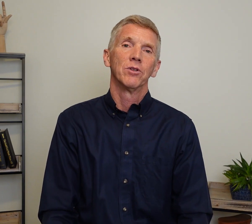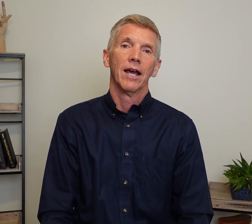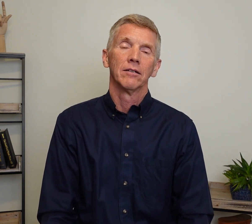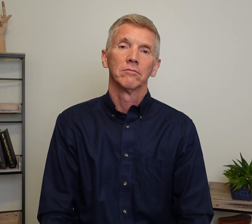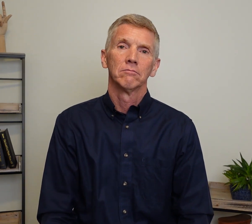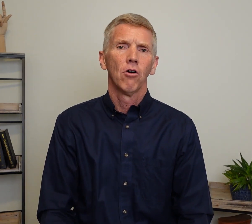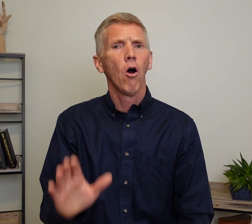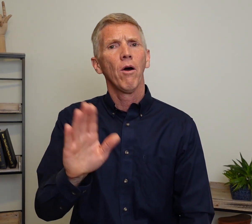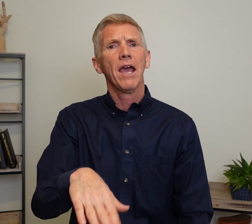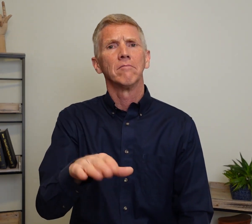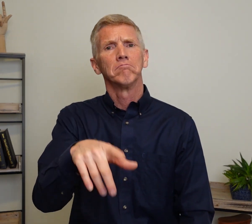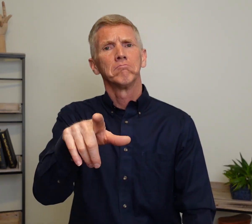today? Oh, hey.